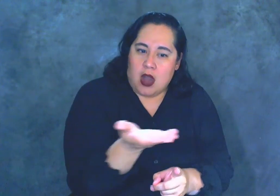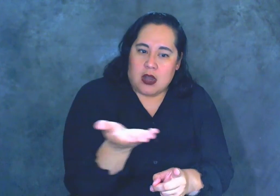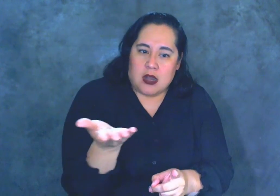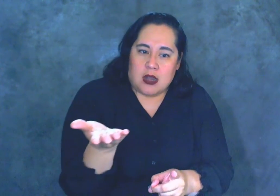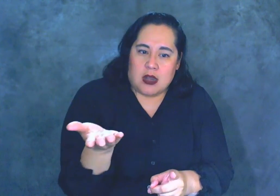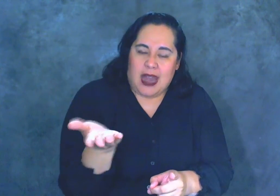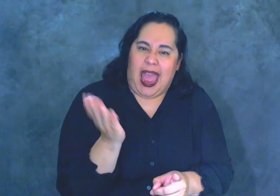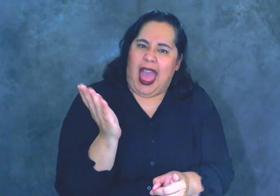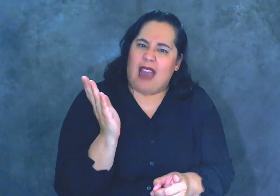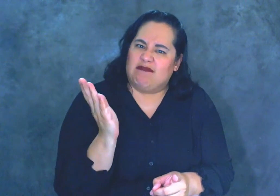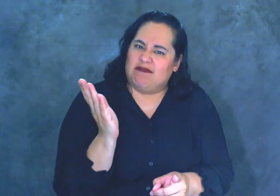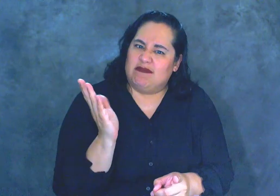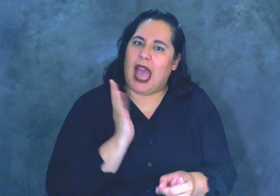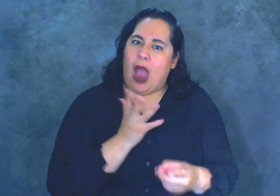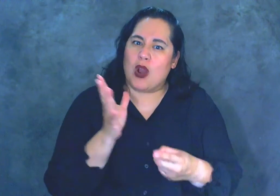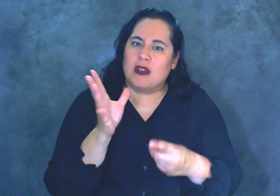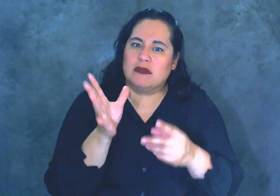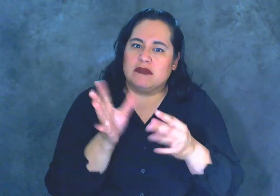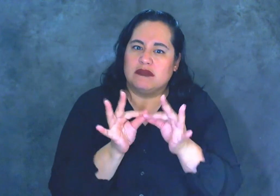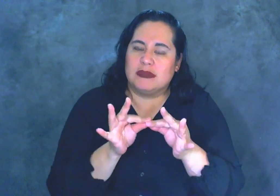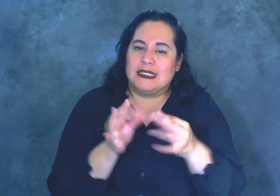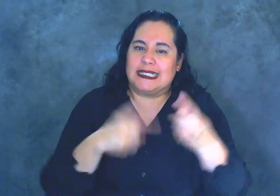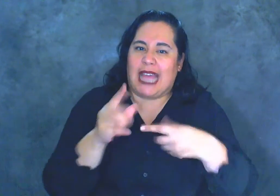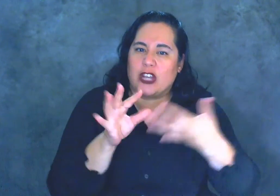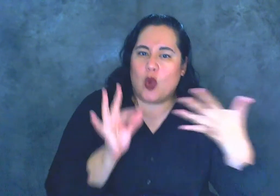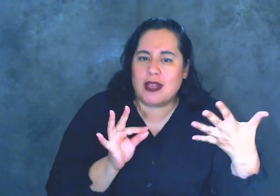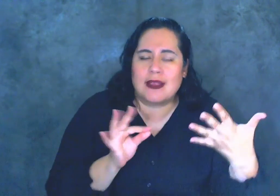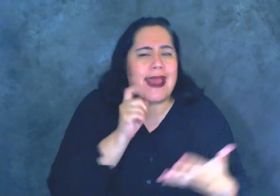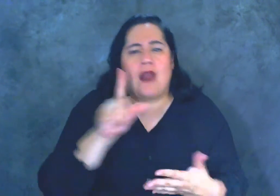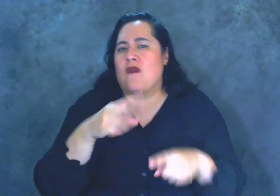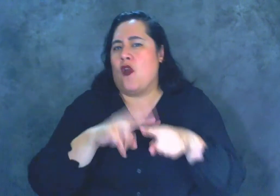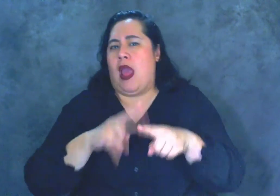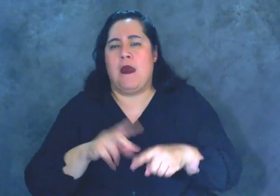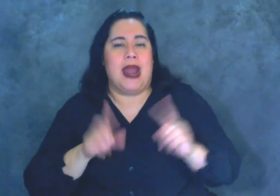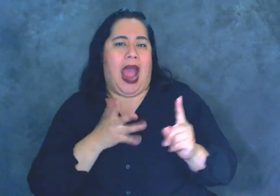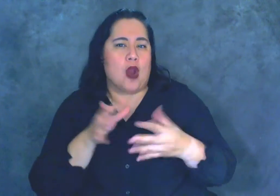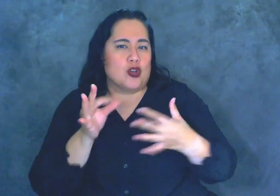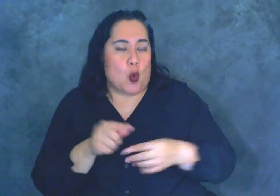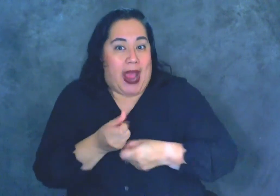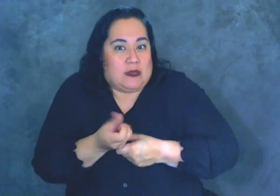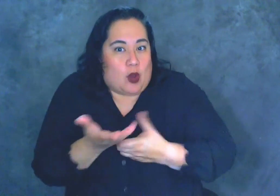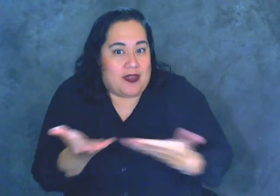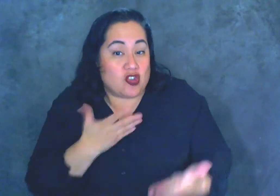sign choices and not just our vocabulary choices, but our choices to express things on our face,